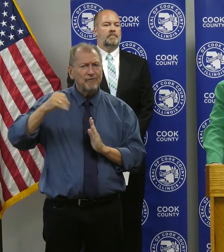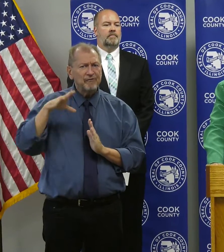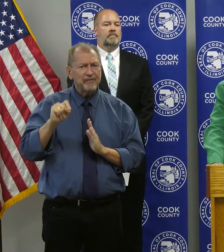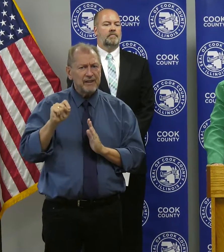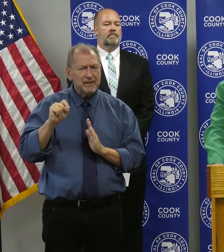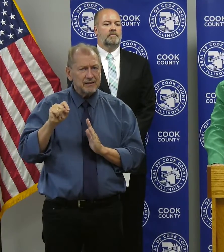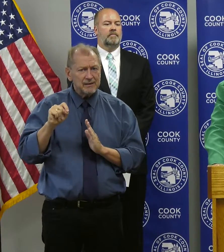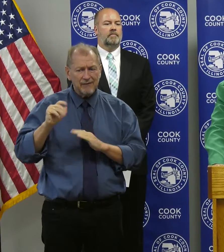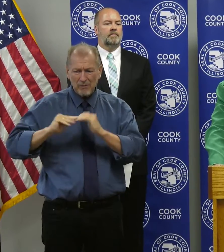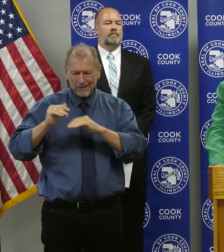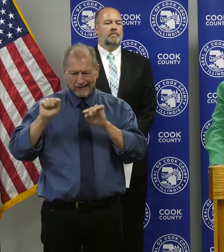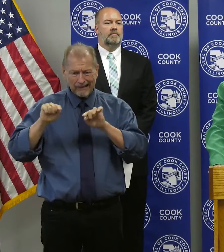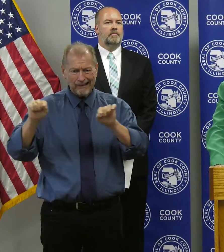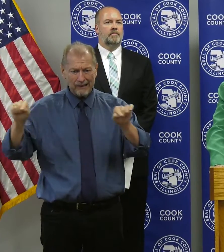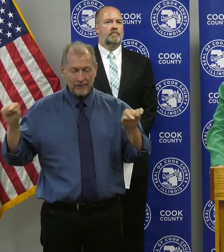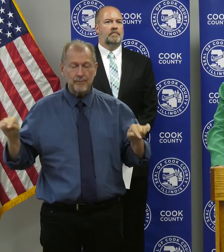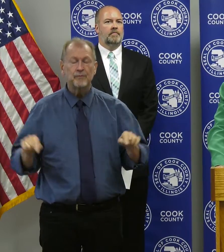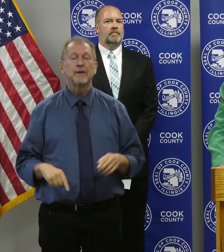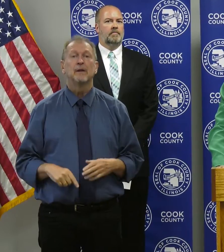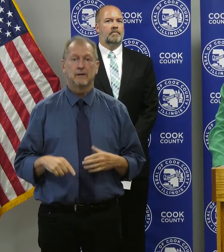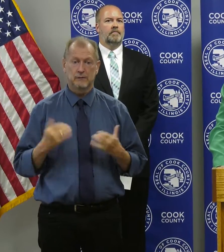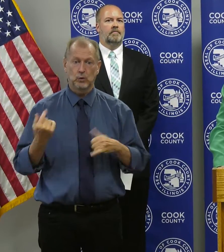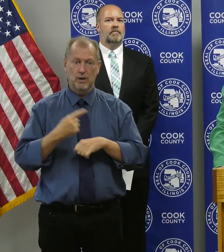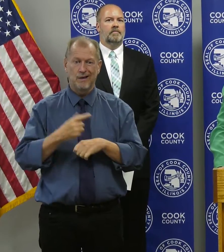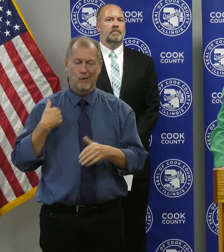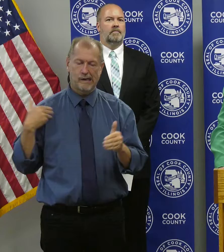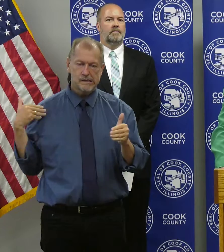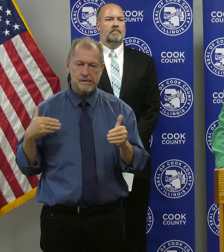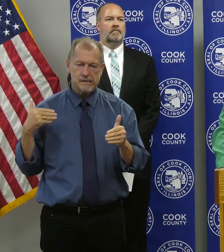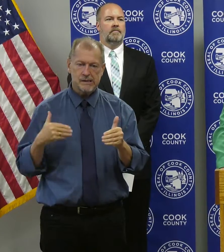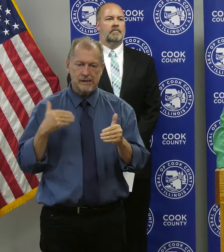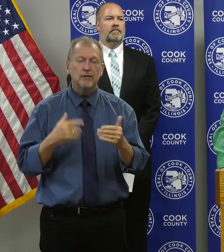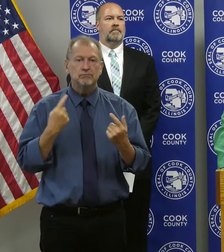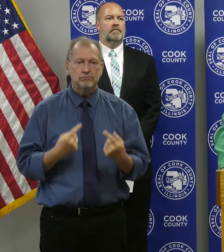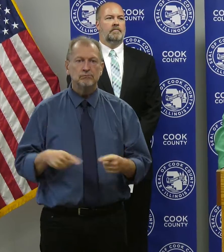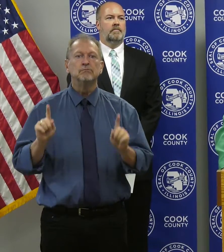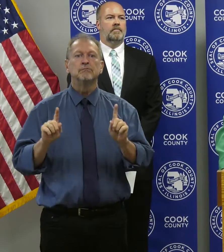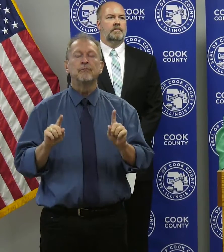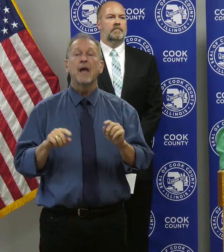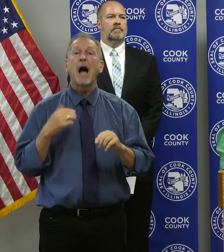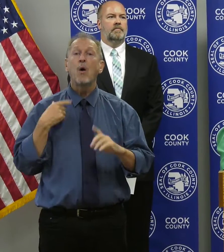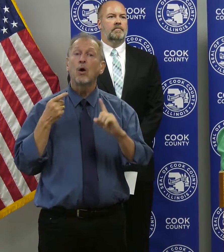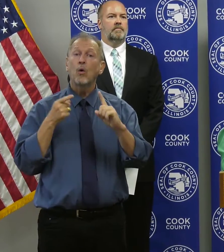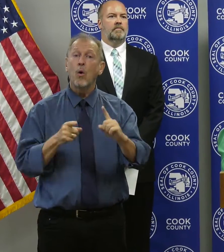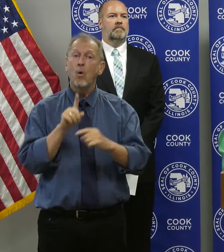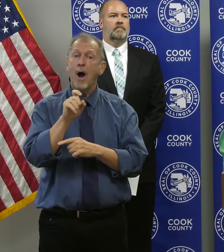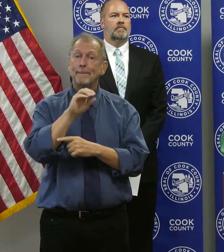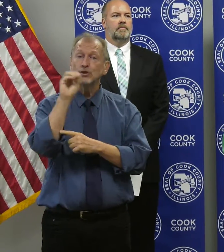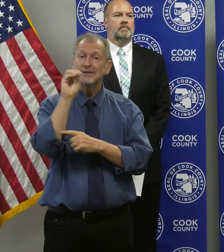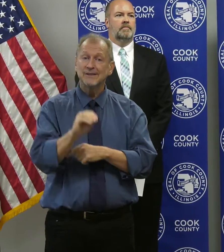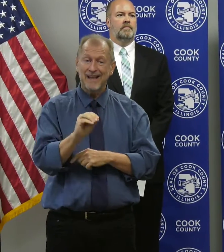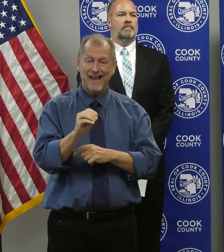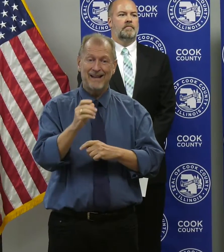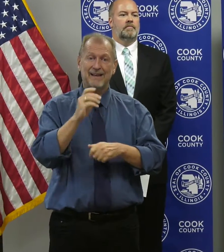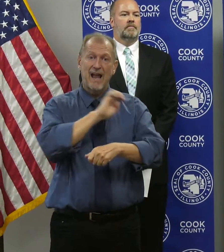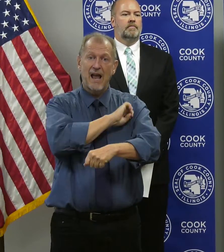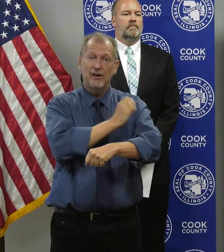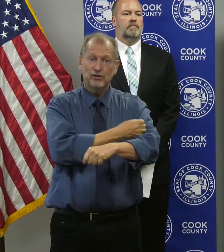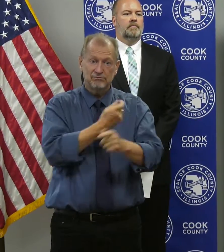Today, I'm excited to announce another step closer to our goal of 100% renewable energy by 2030.